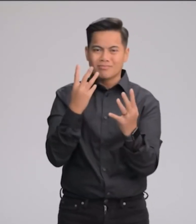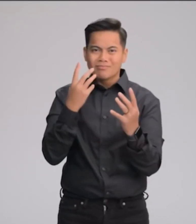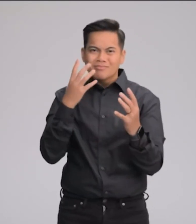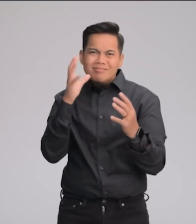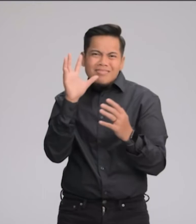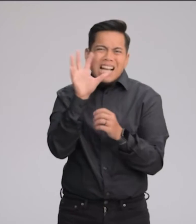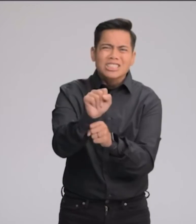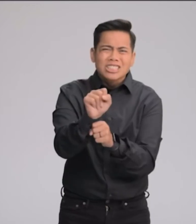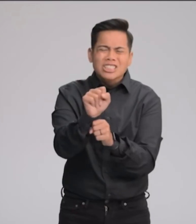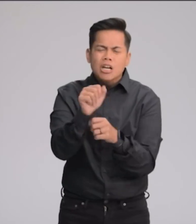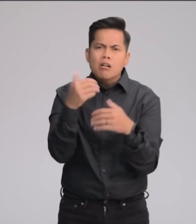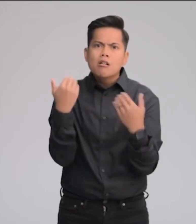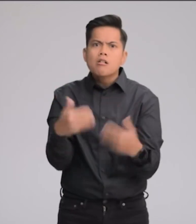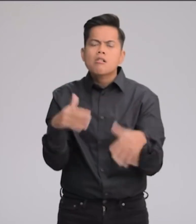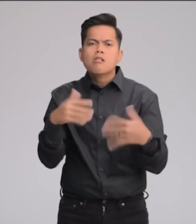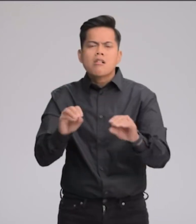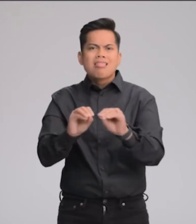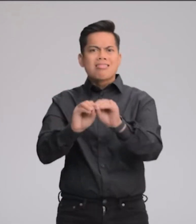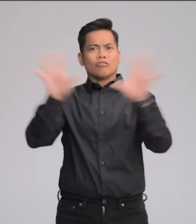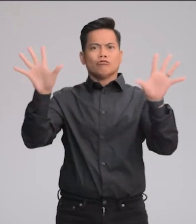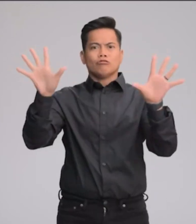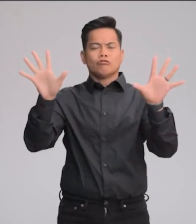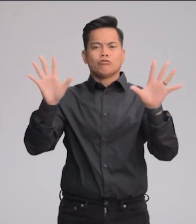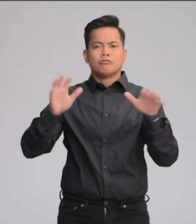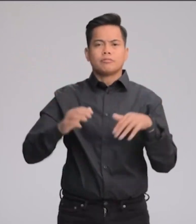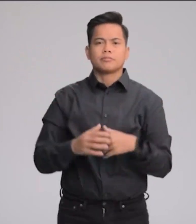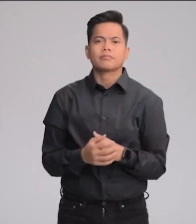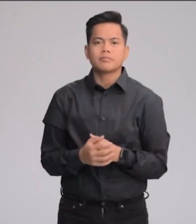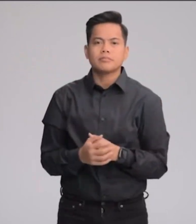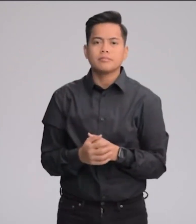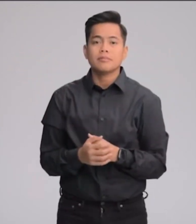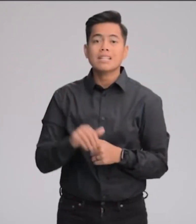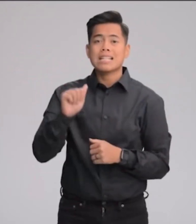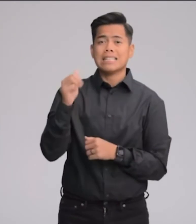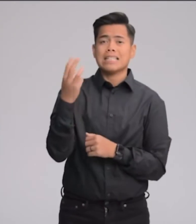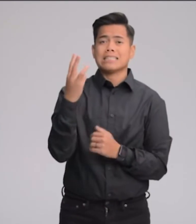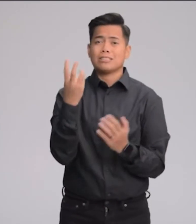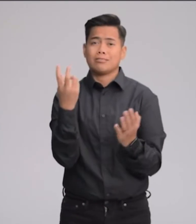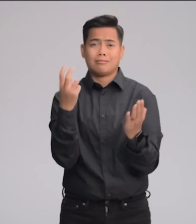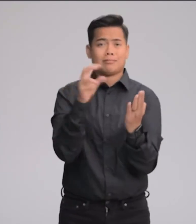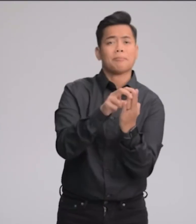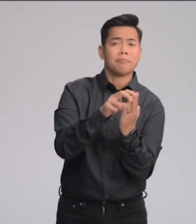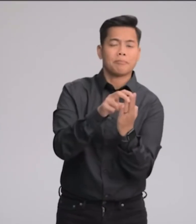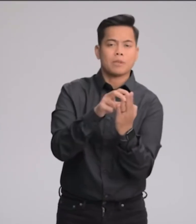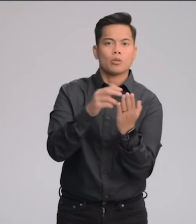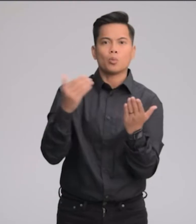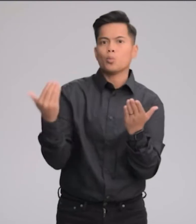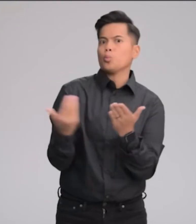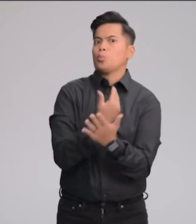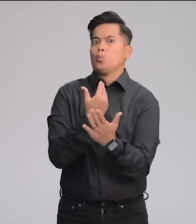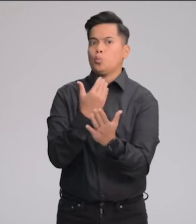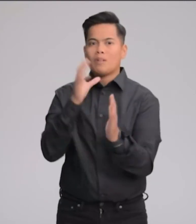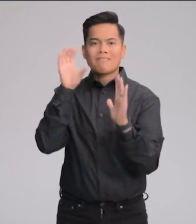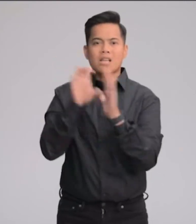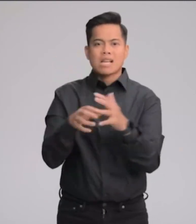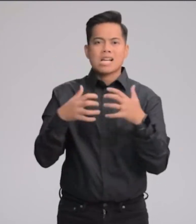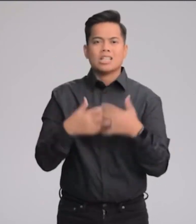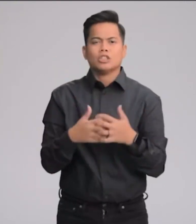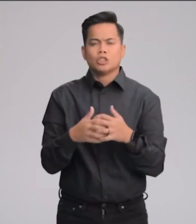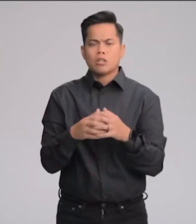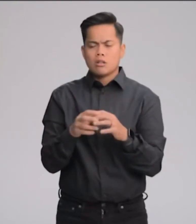times more information than ever before. Then, the A16 Bionic, powering the new photonic engine,